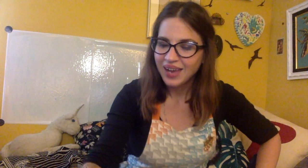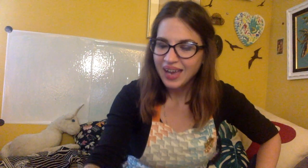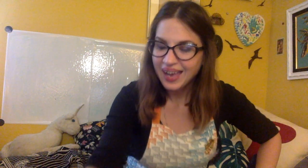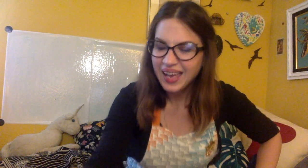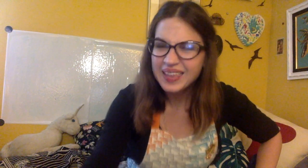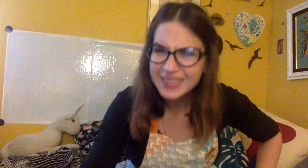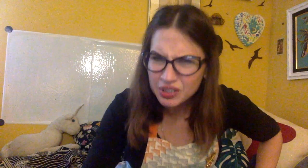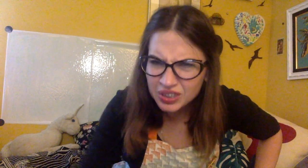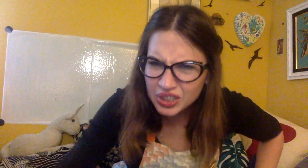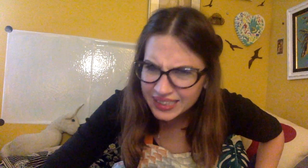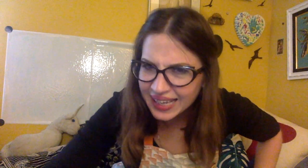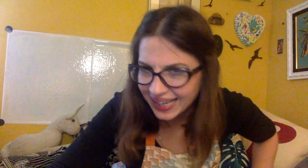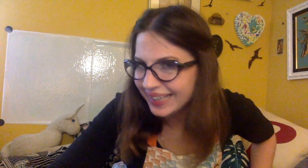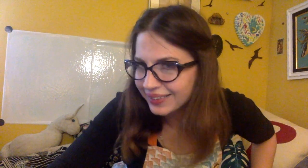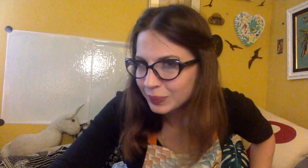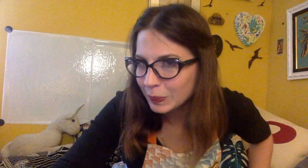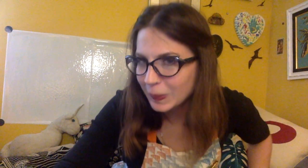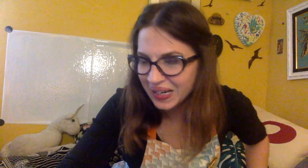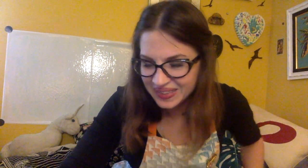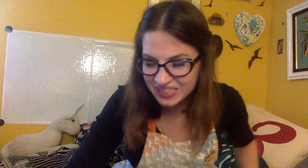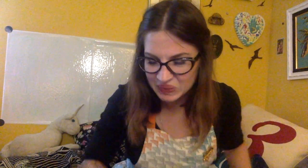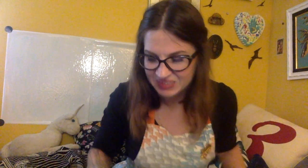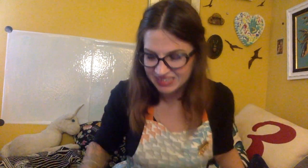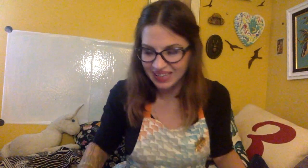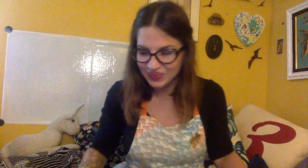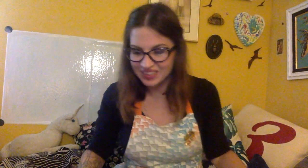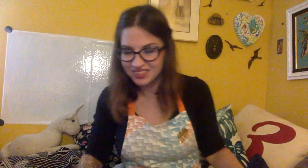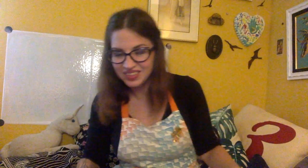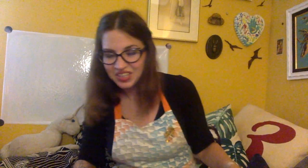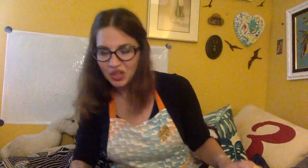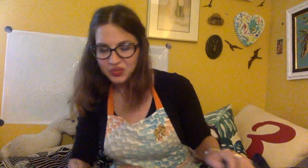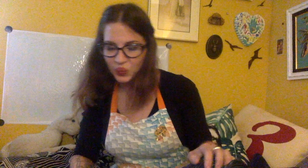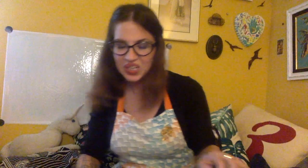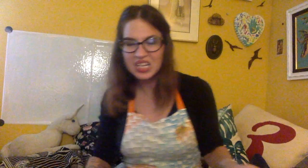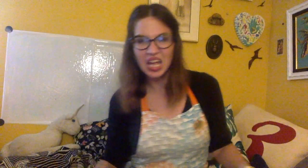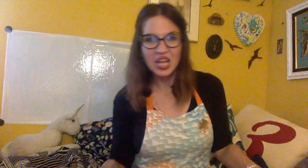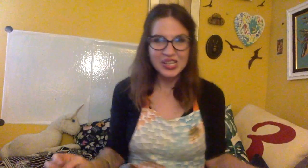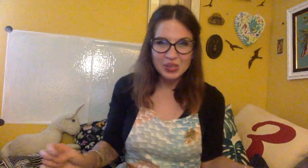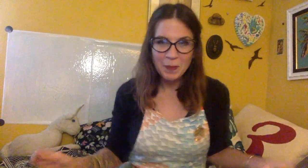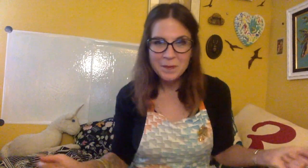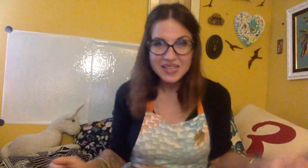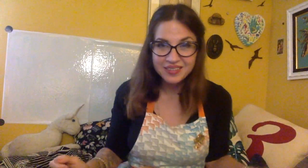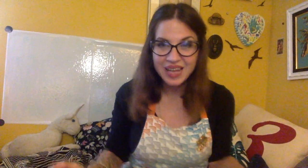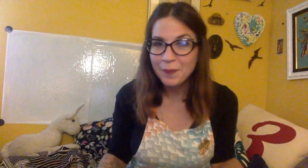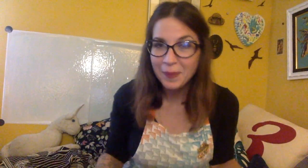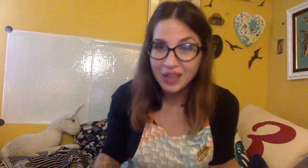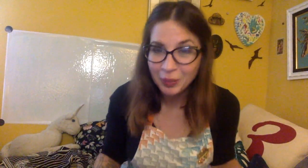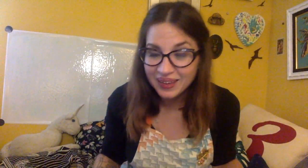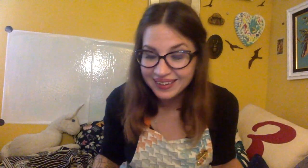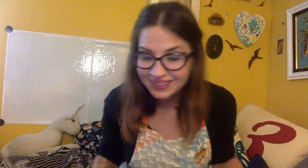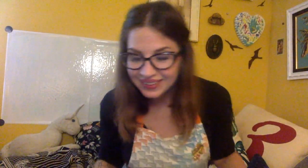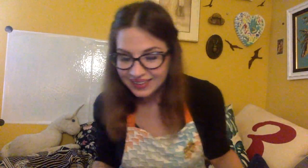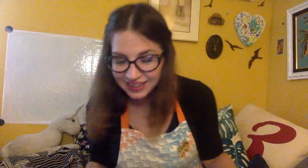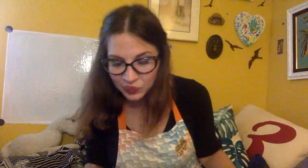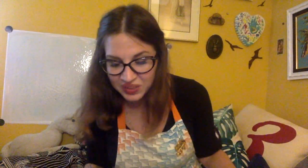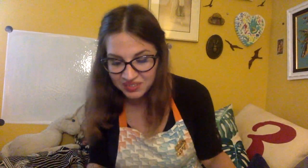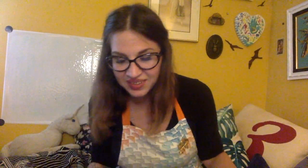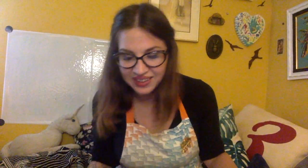I think you're looking ahead. I think you just got this. So we're going to mix it up a little bit and we are going to